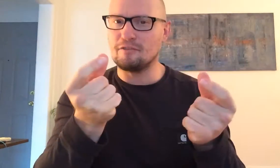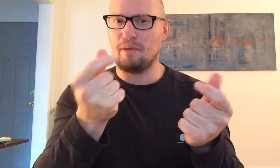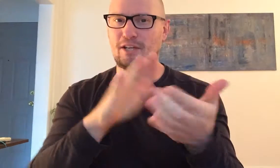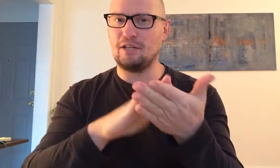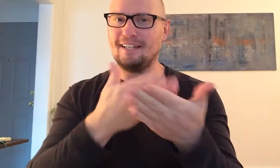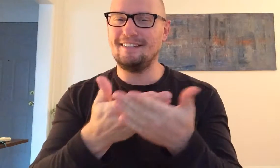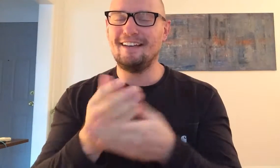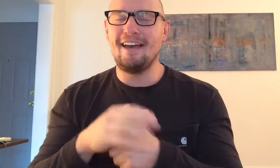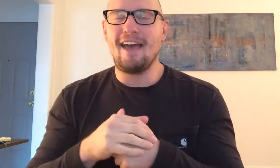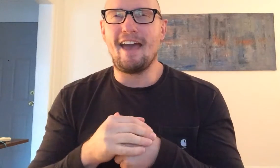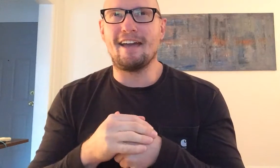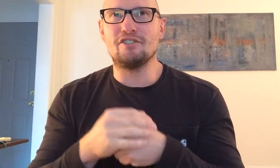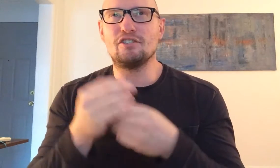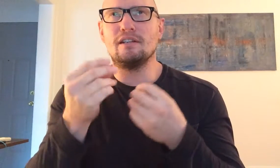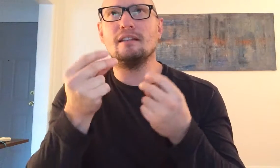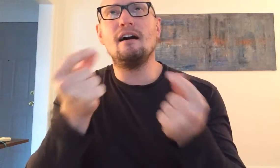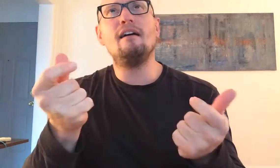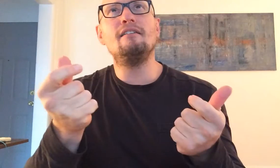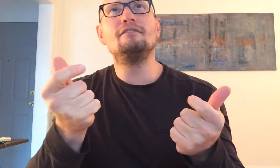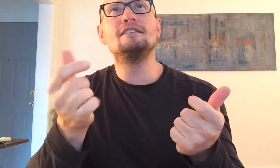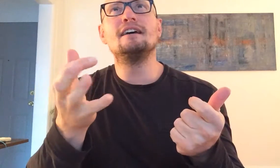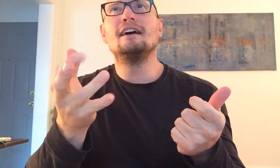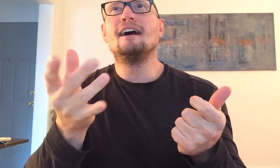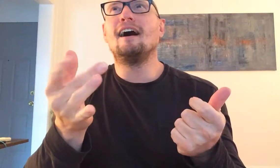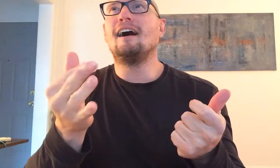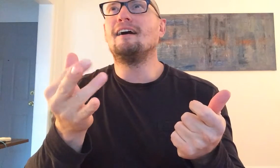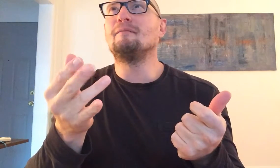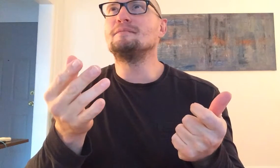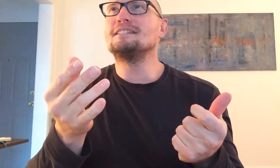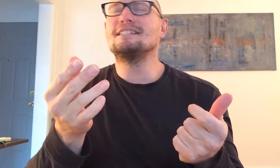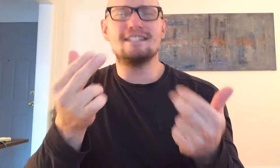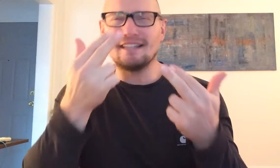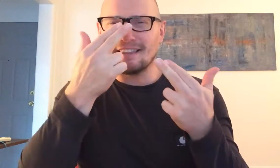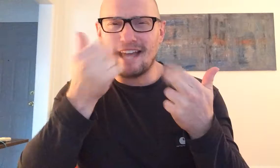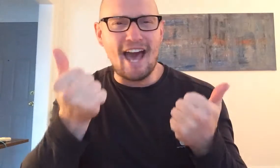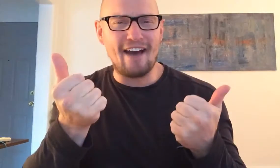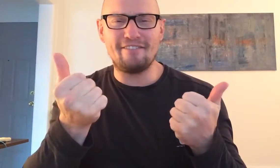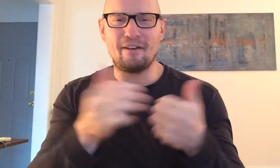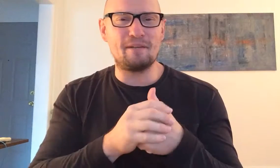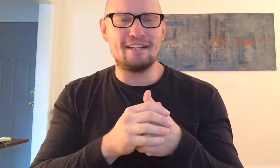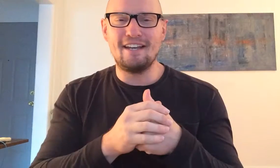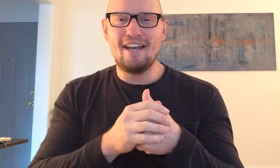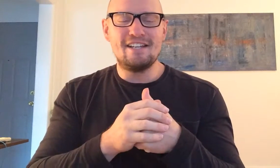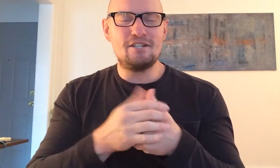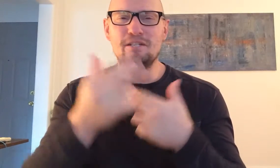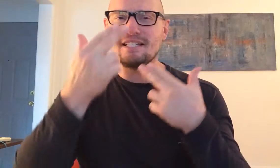my cooking and she loved just to laugh I mean she would just